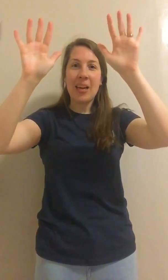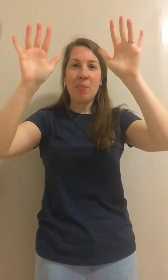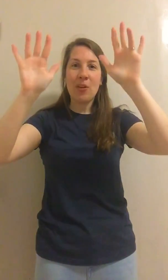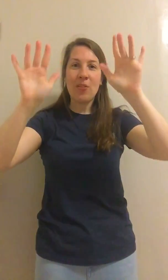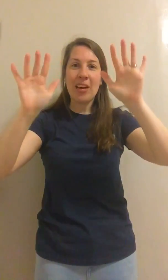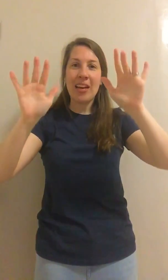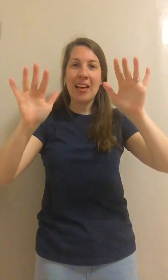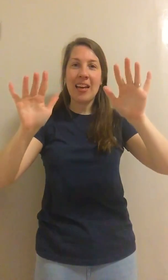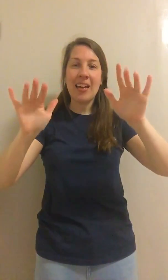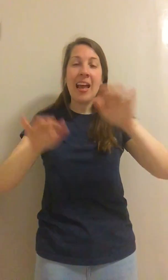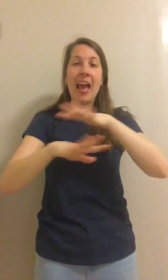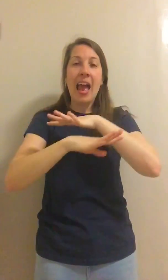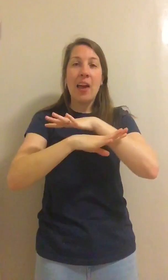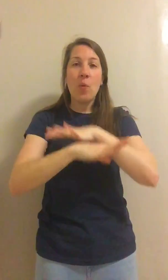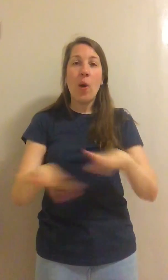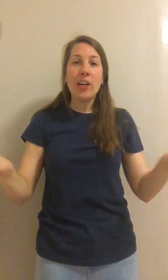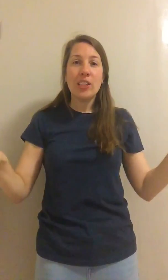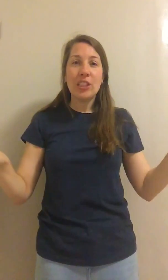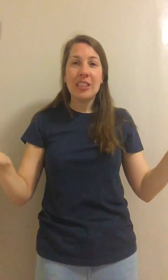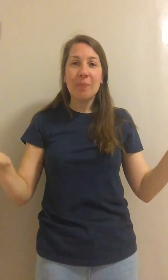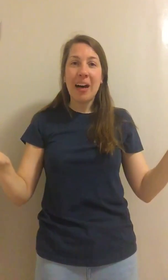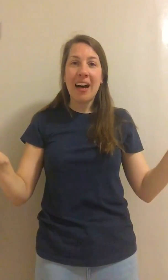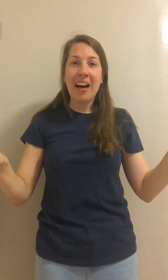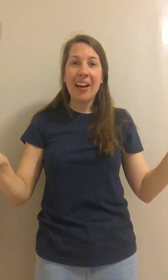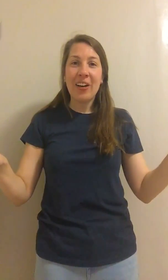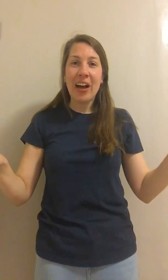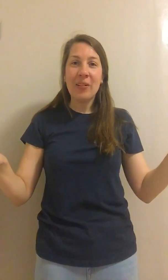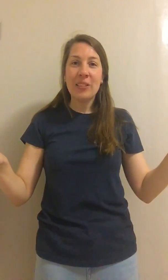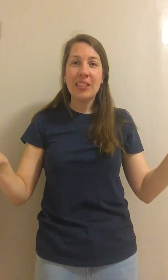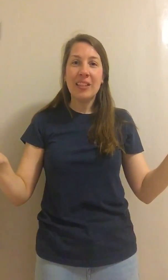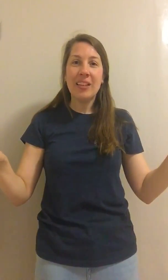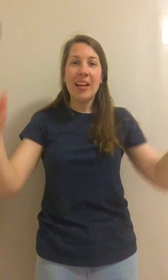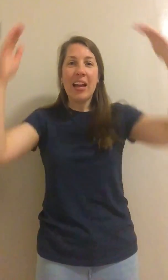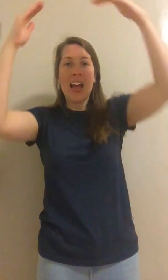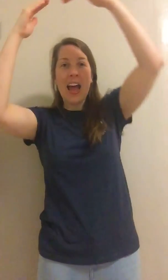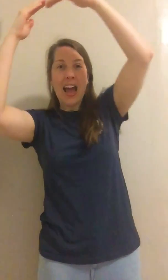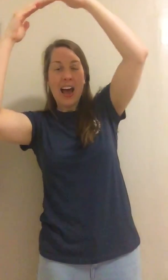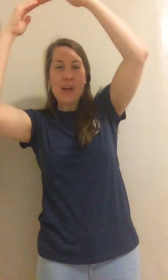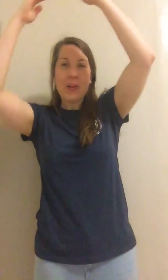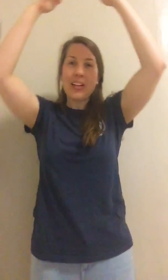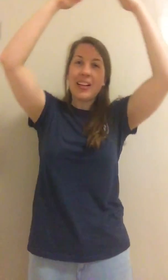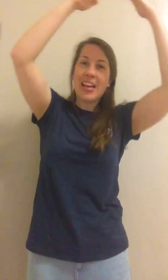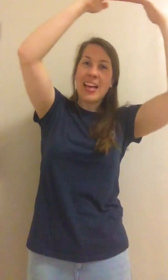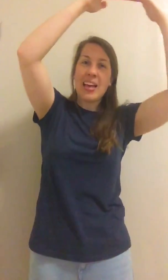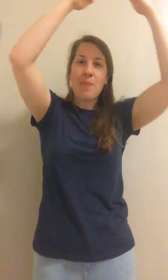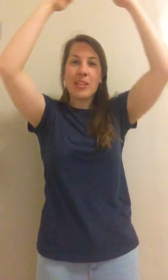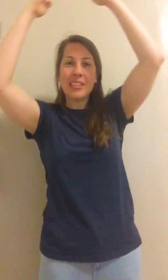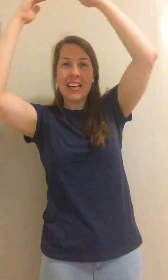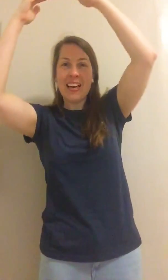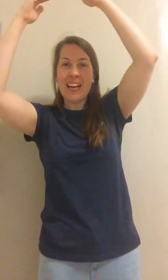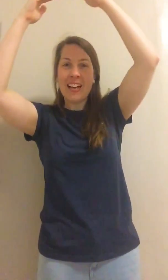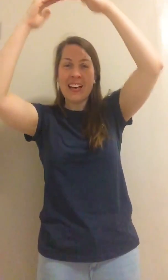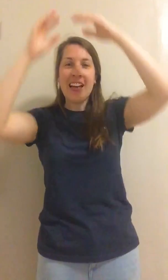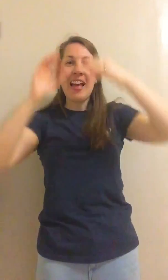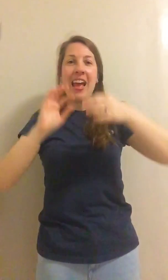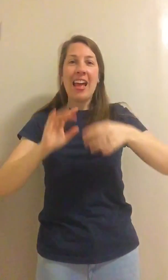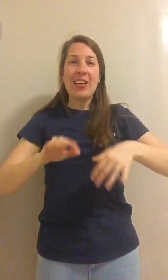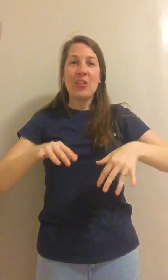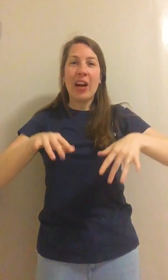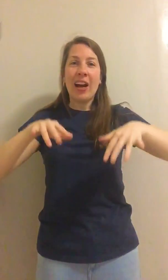the rain and washed the spider out. Out came the sun and dried